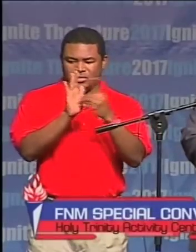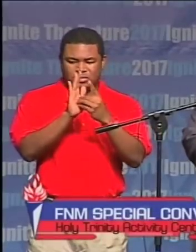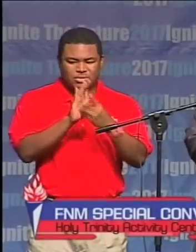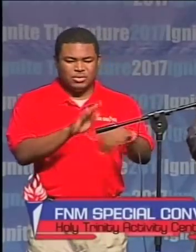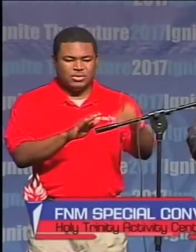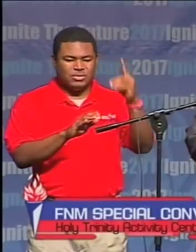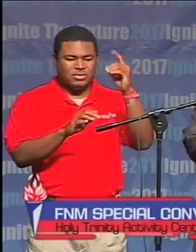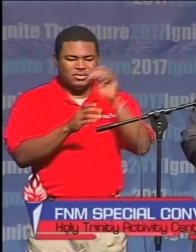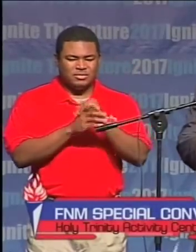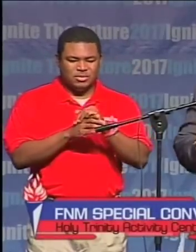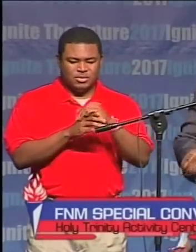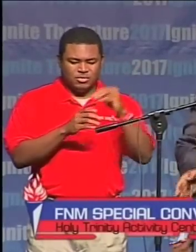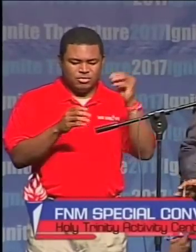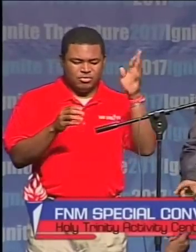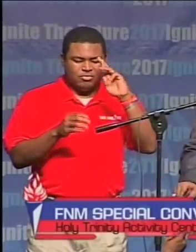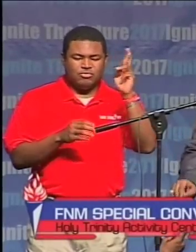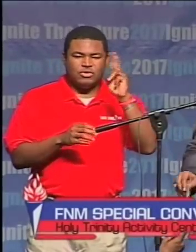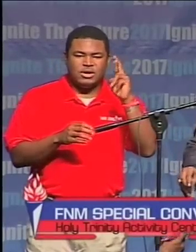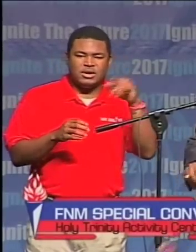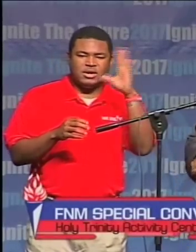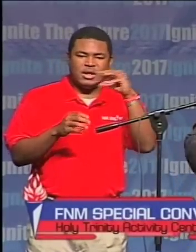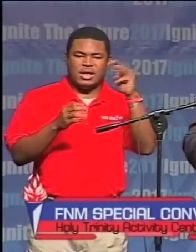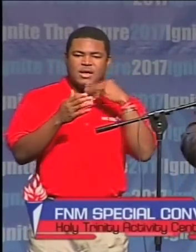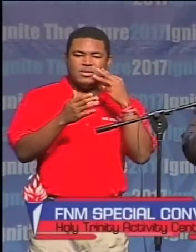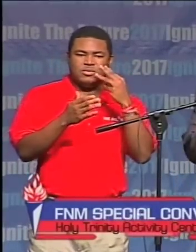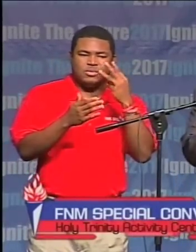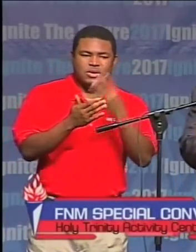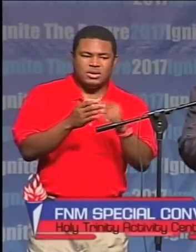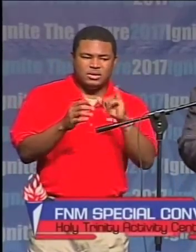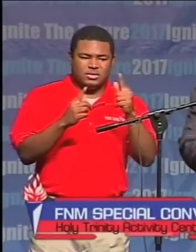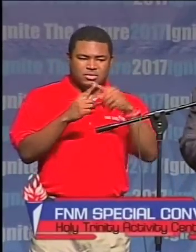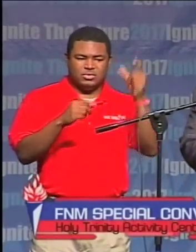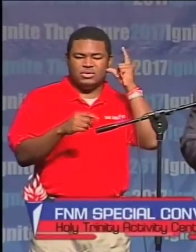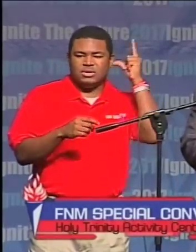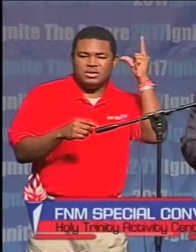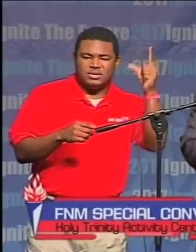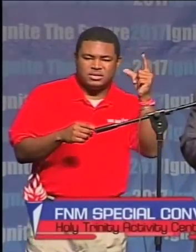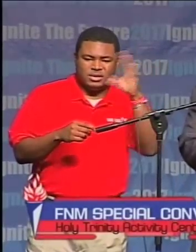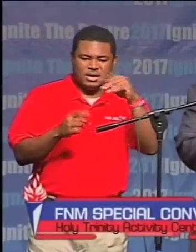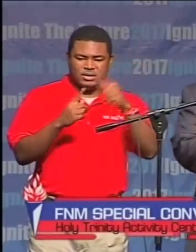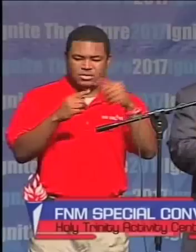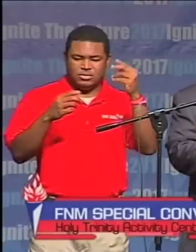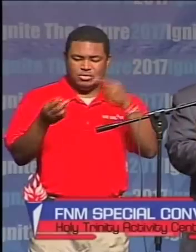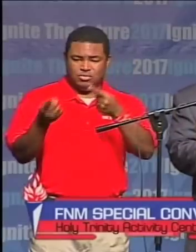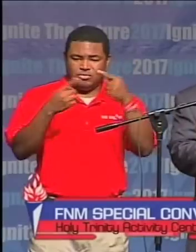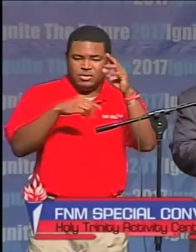ready and willing to listen and to work to rebuild.